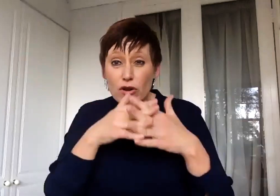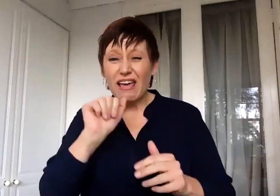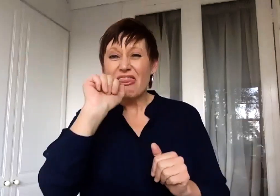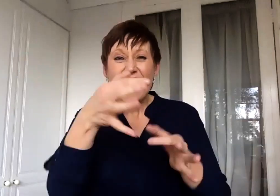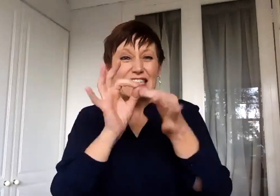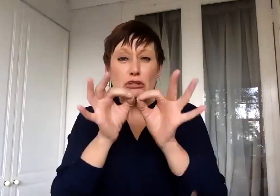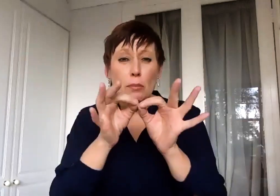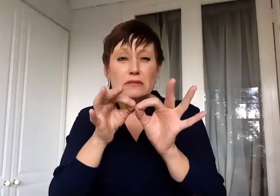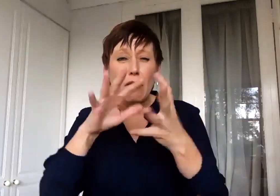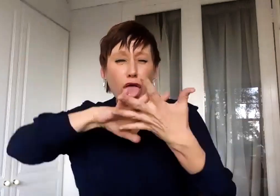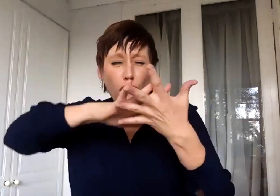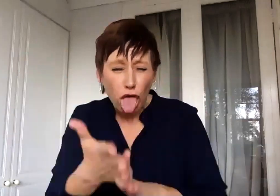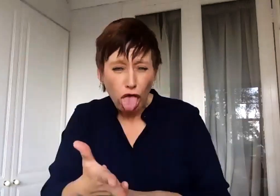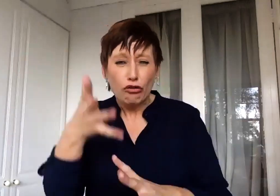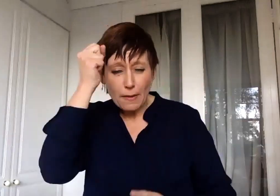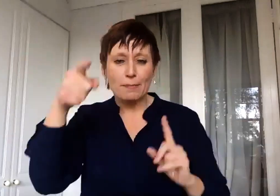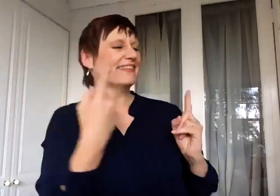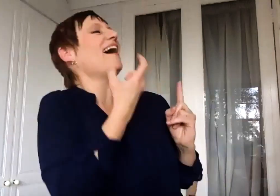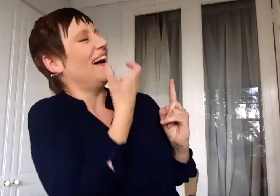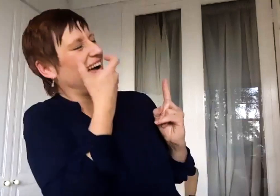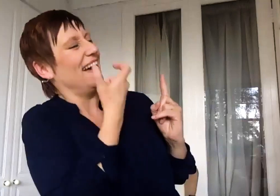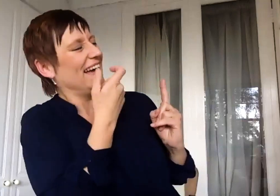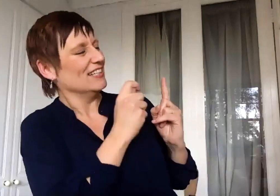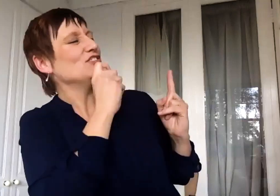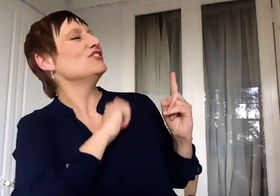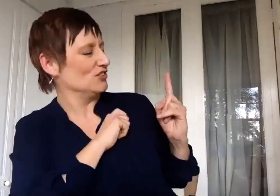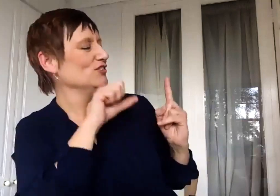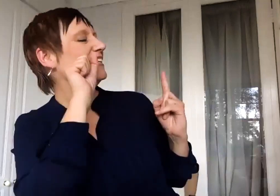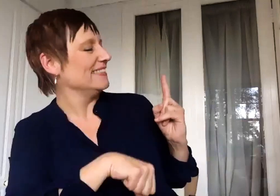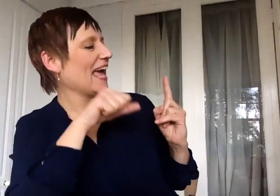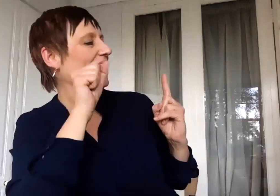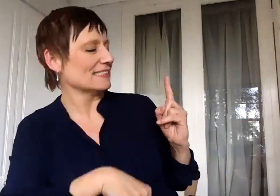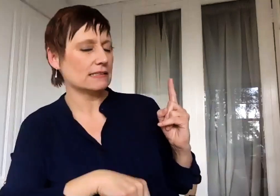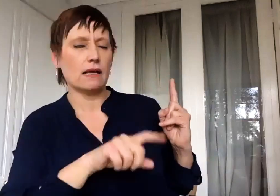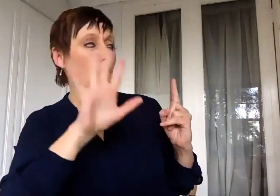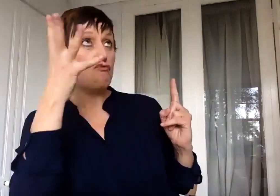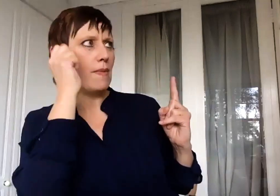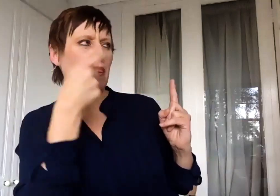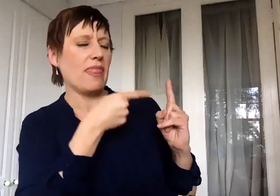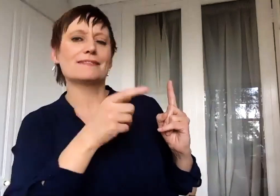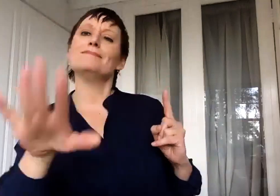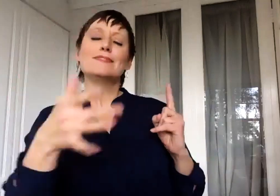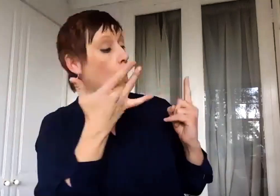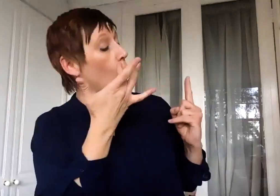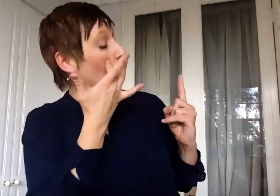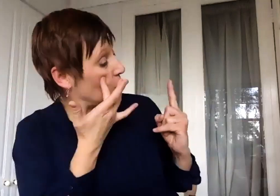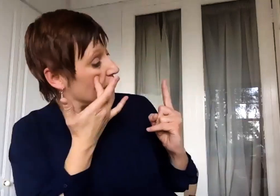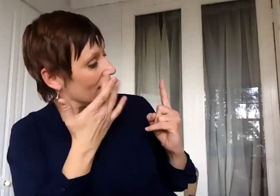is so true. We shall not be revived and remembered. Claudine, the work you do is